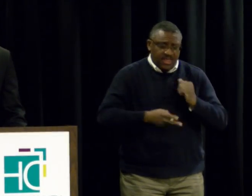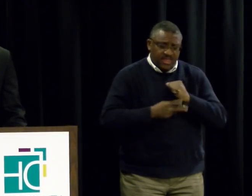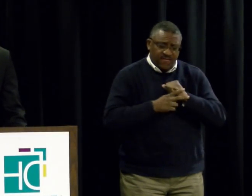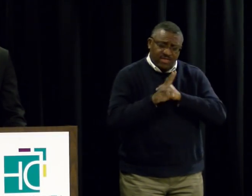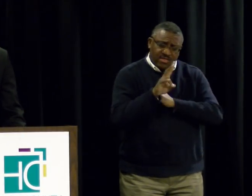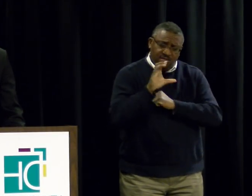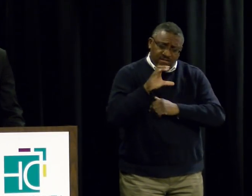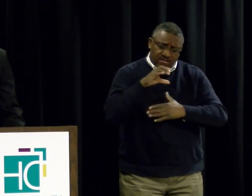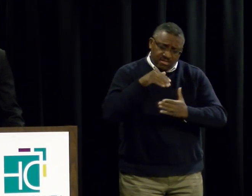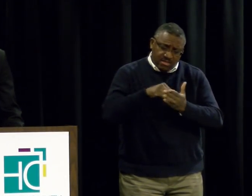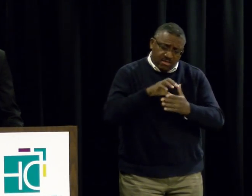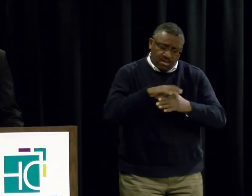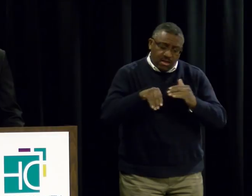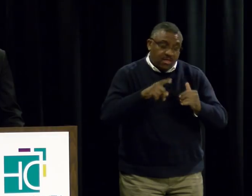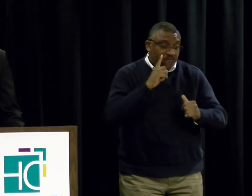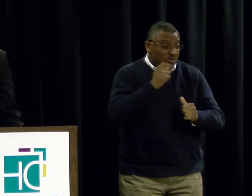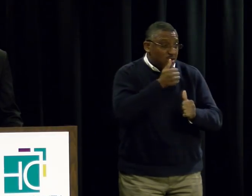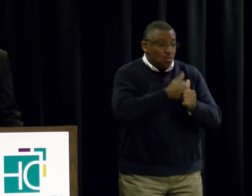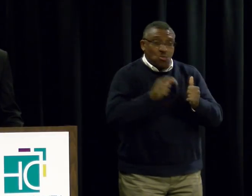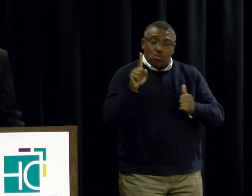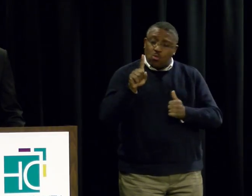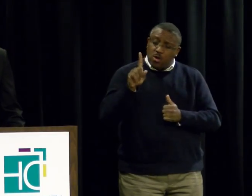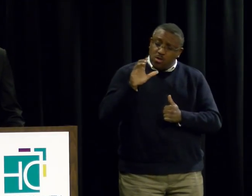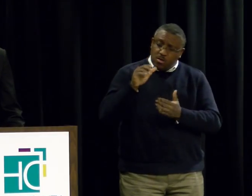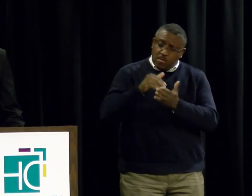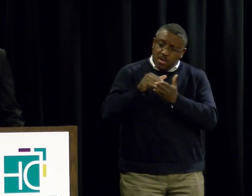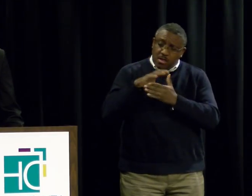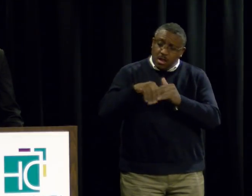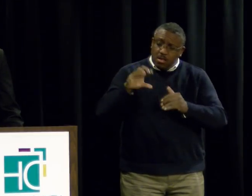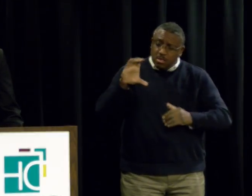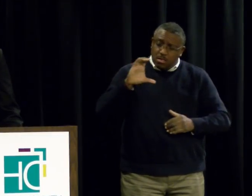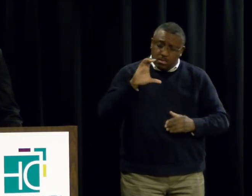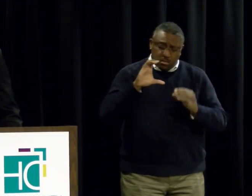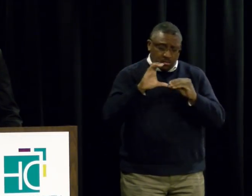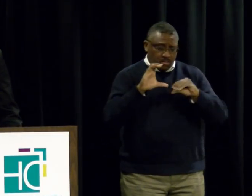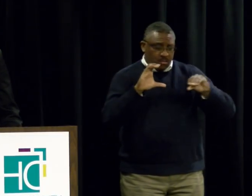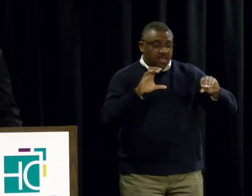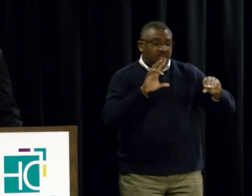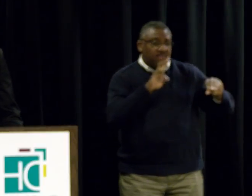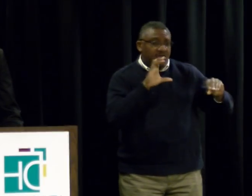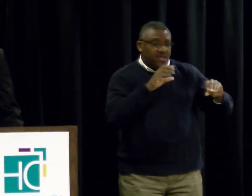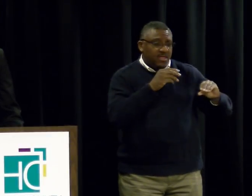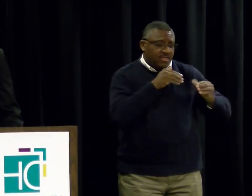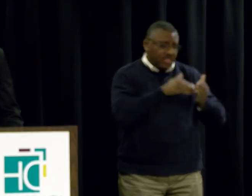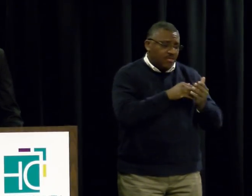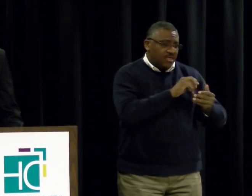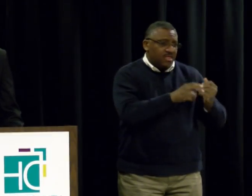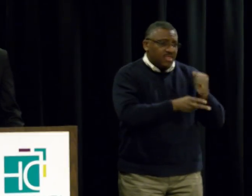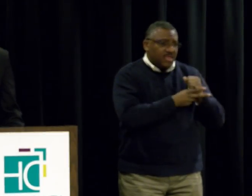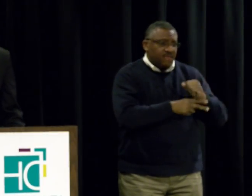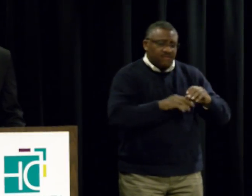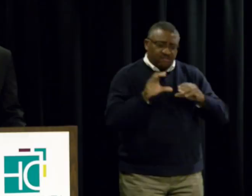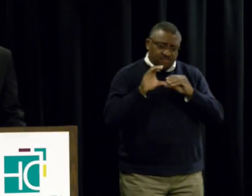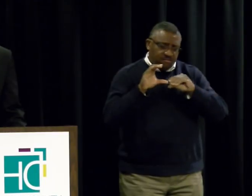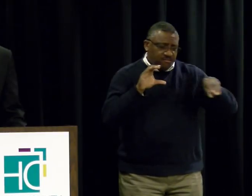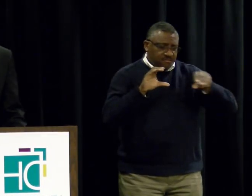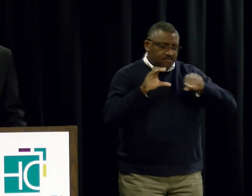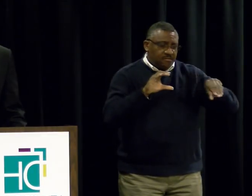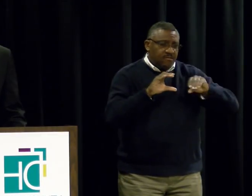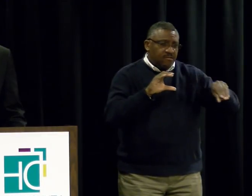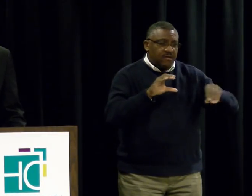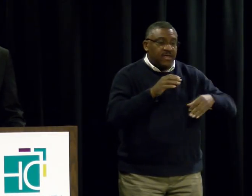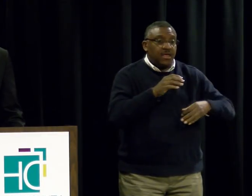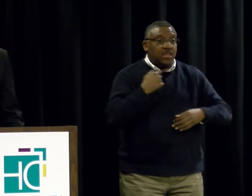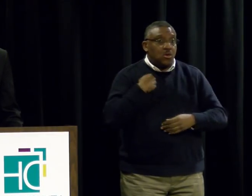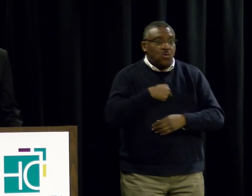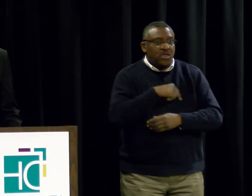per $100 million of bond issuance for being a AAA as compared to just a